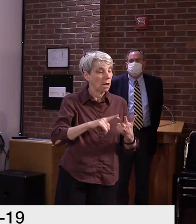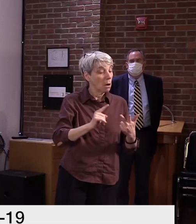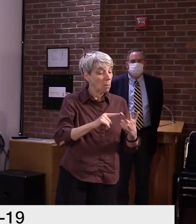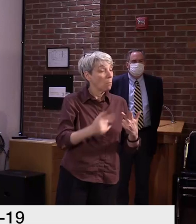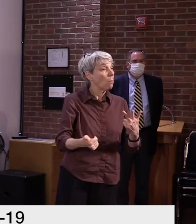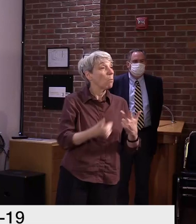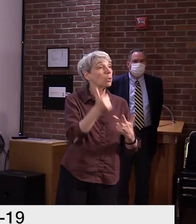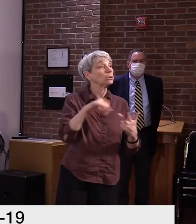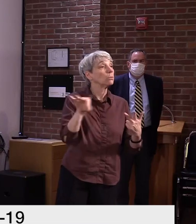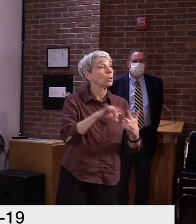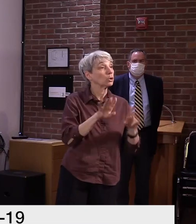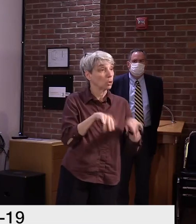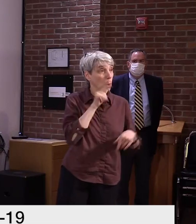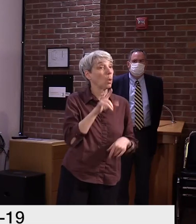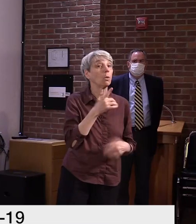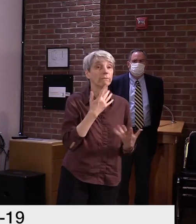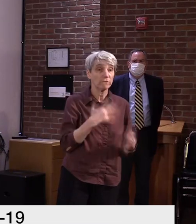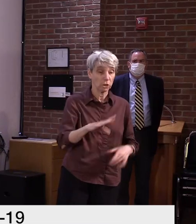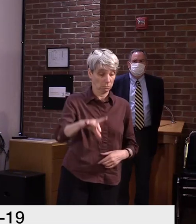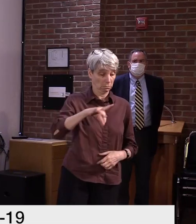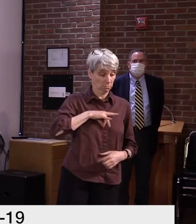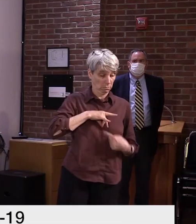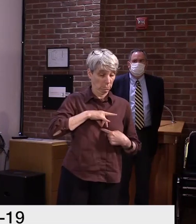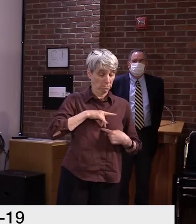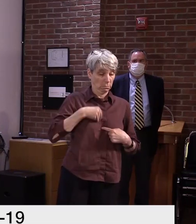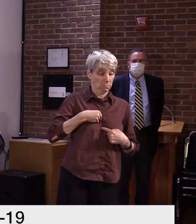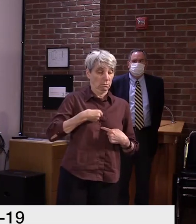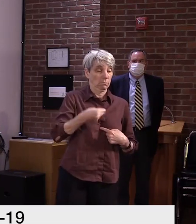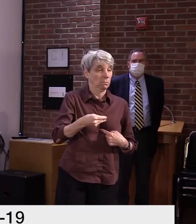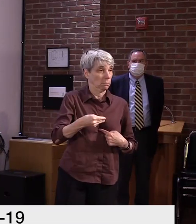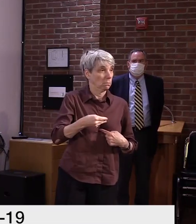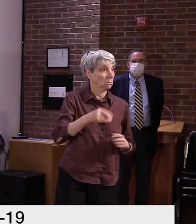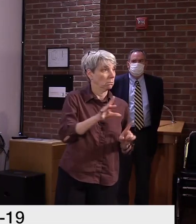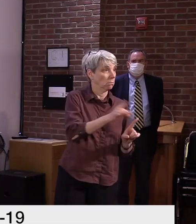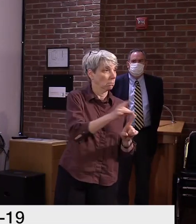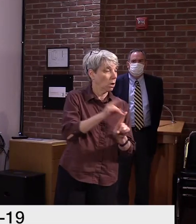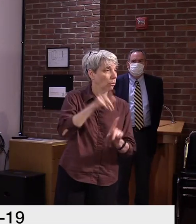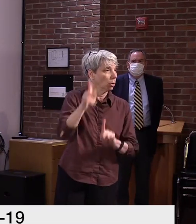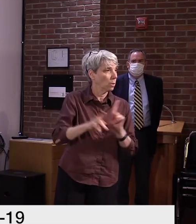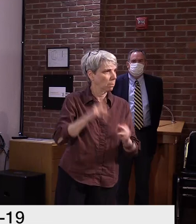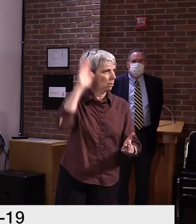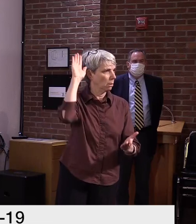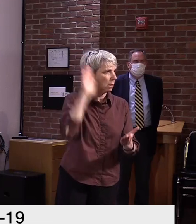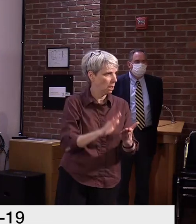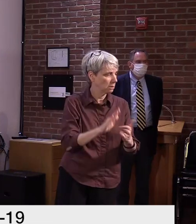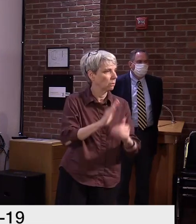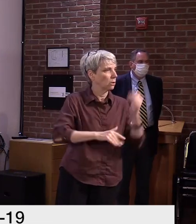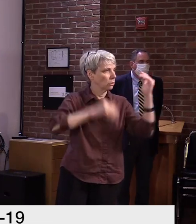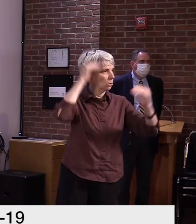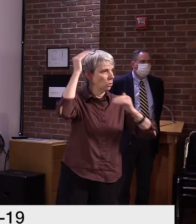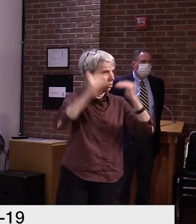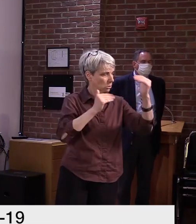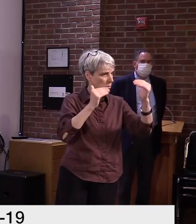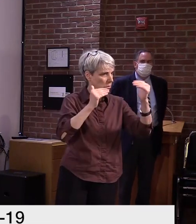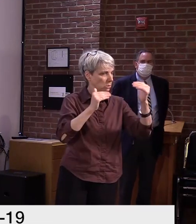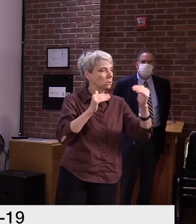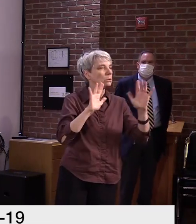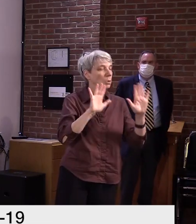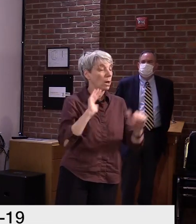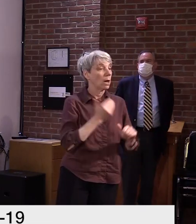transmit the virus that causes COVID-19. The data to support our recommendations are as as follows.